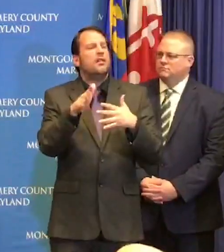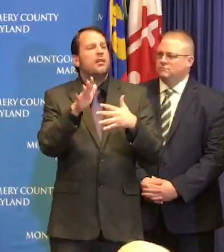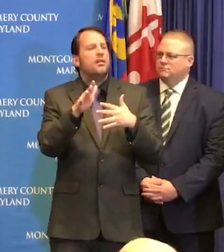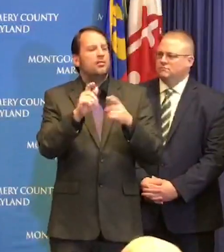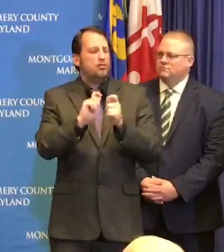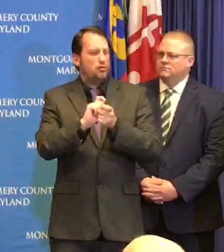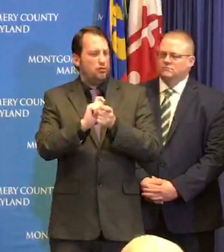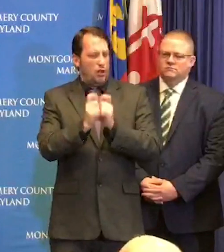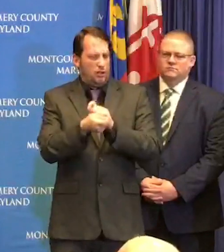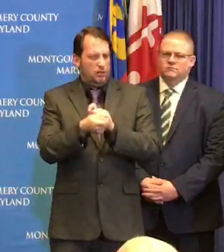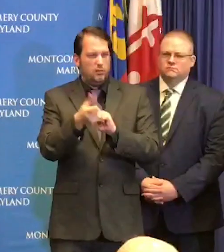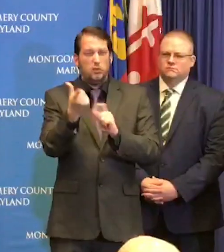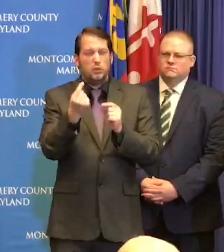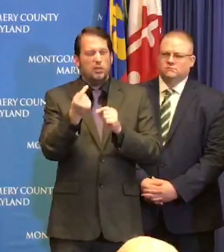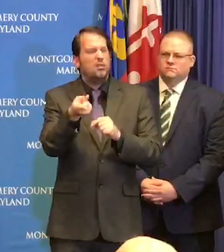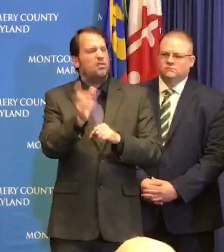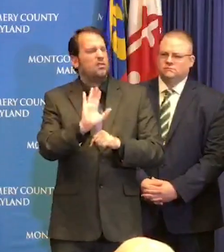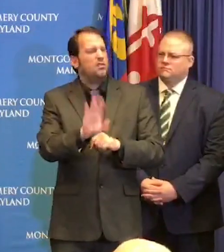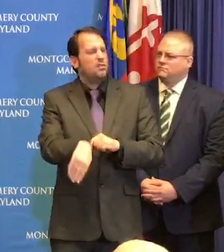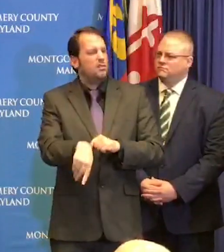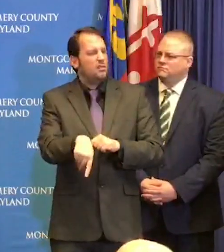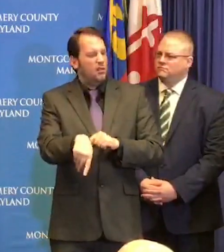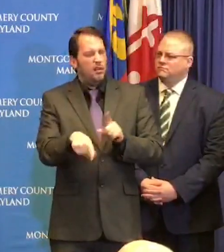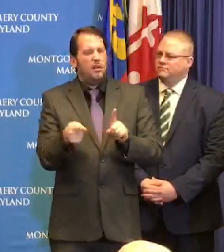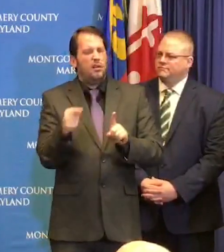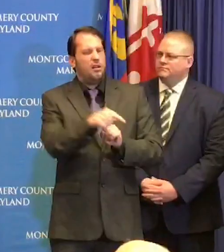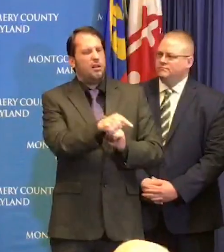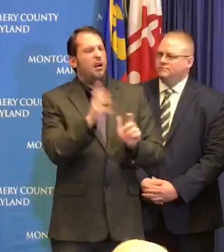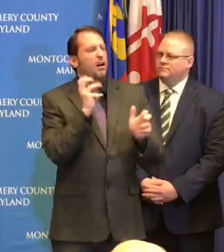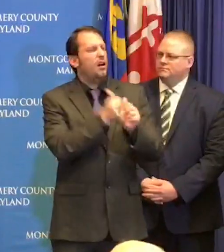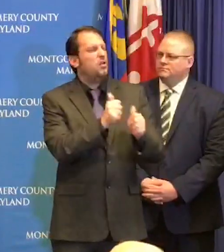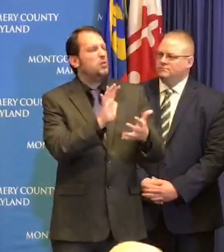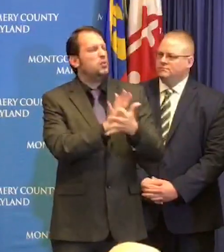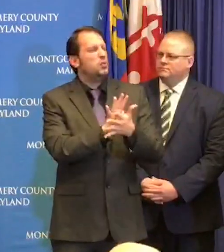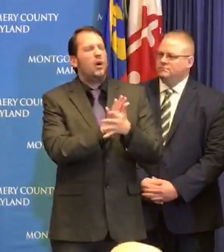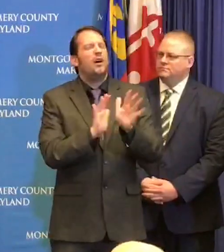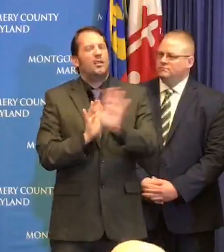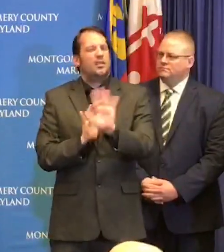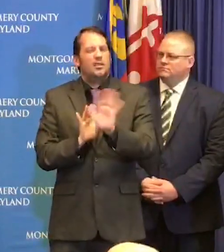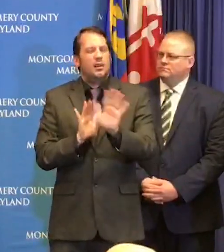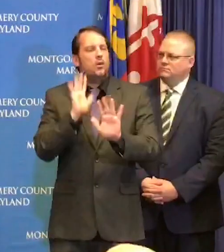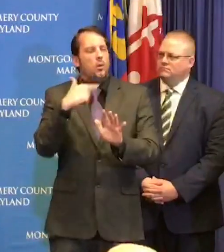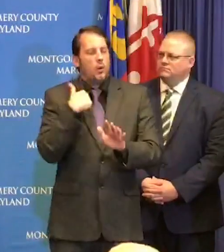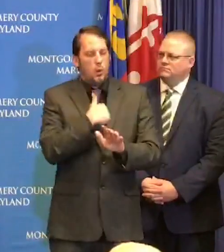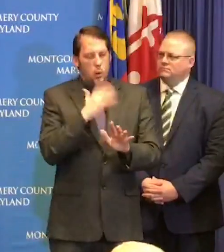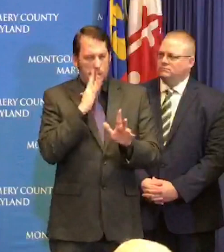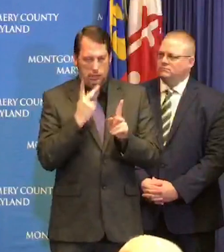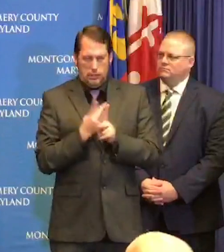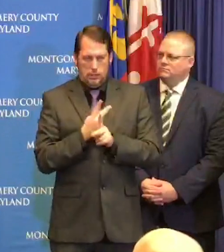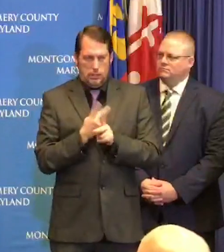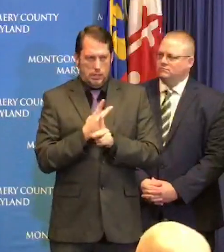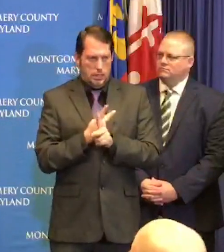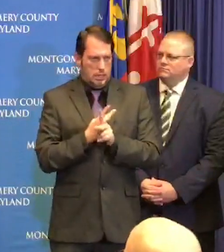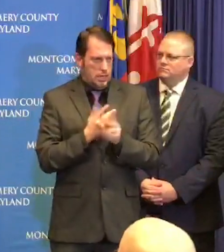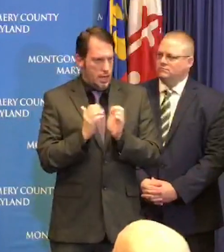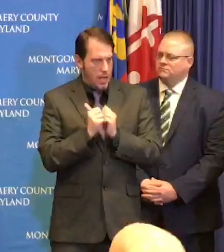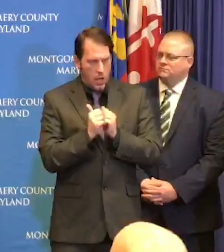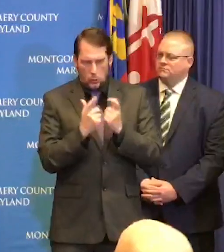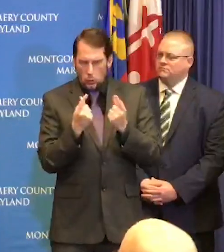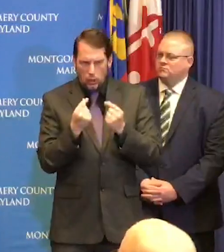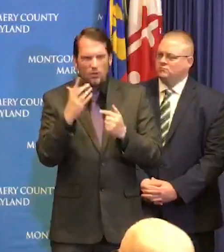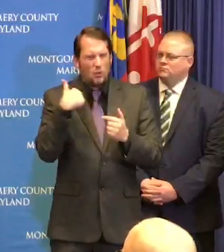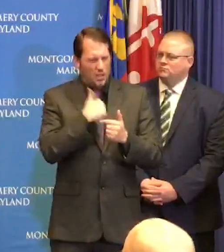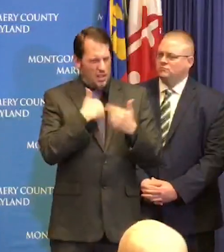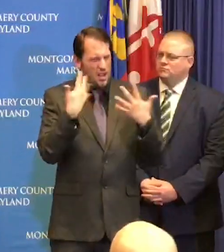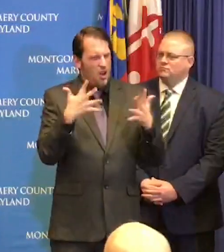associations with our community all of those things we have days printed on our calendar that we use as makeup and there's a whole system that we know well